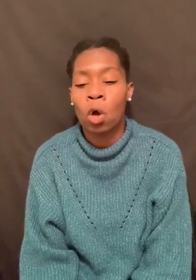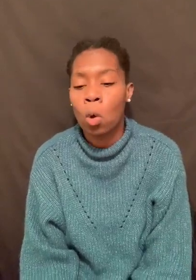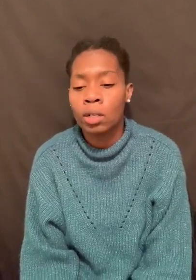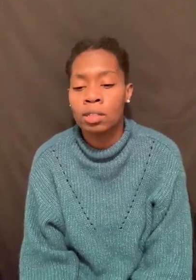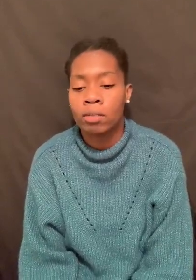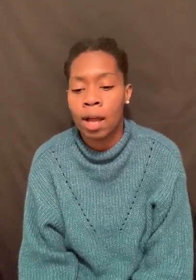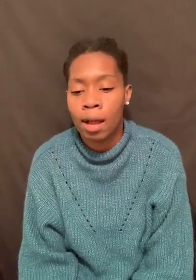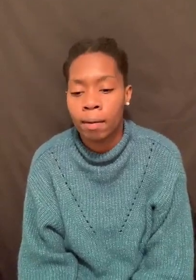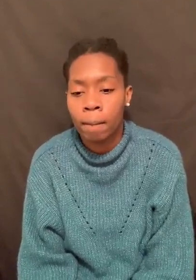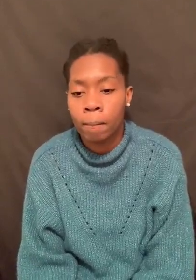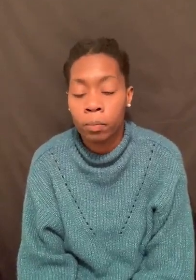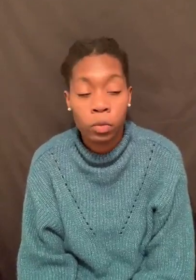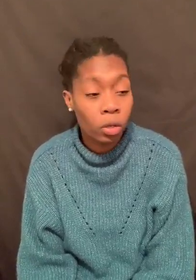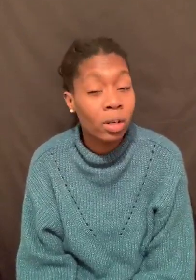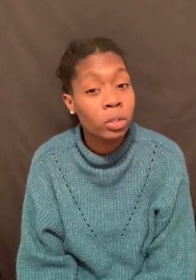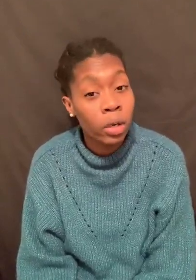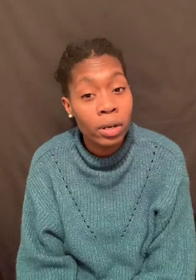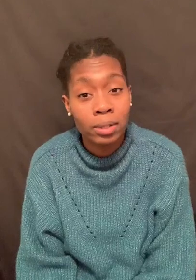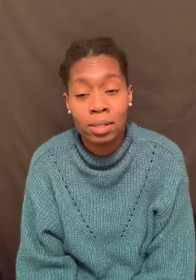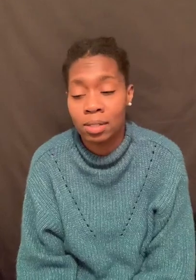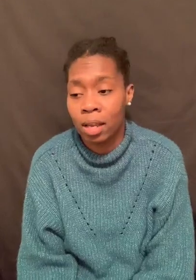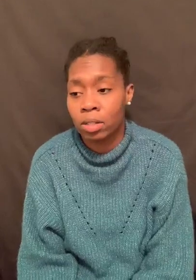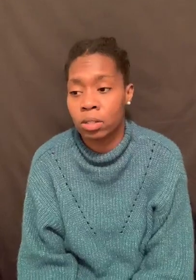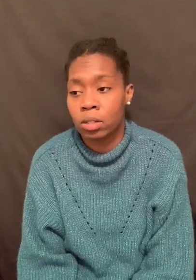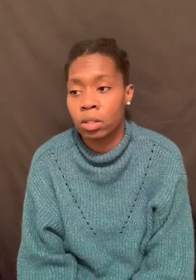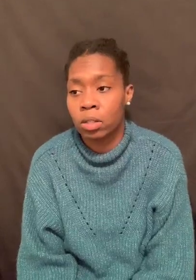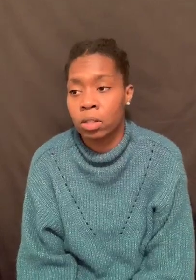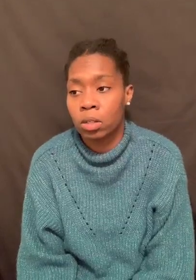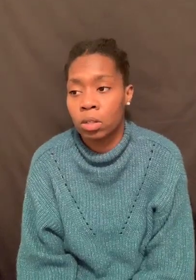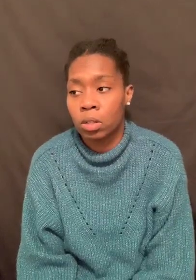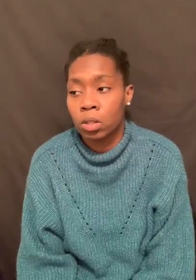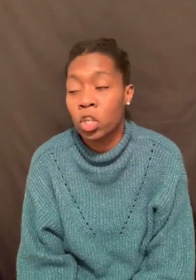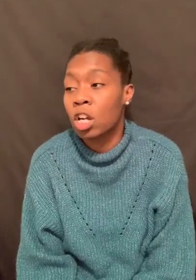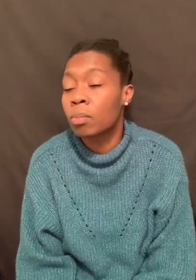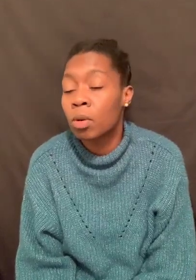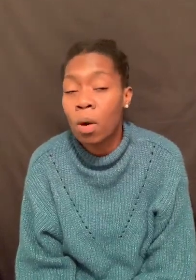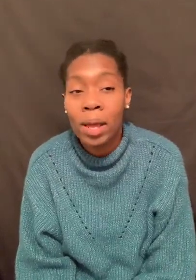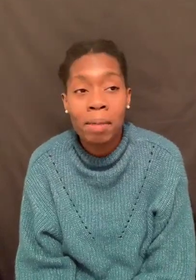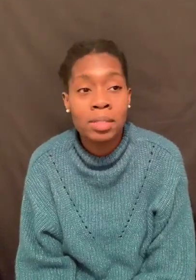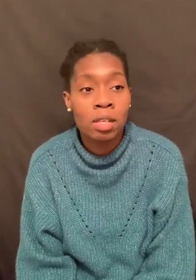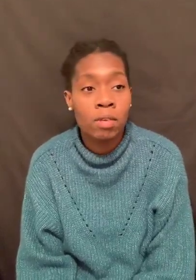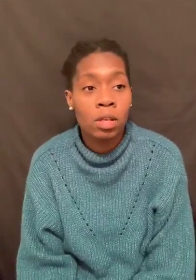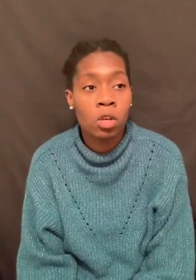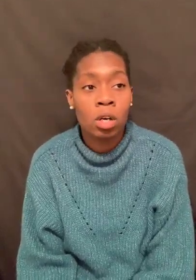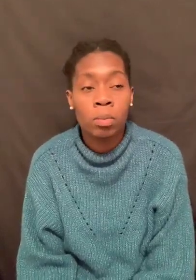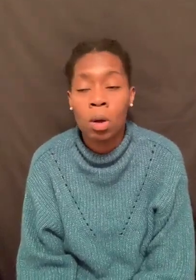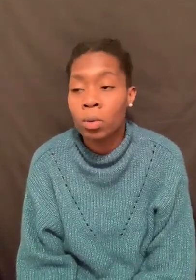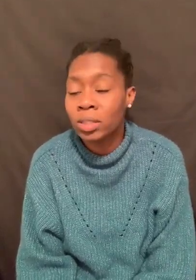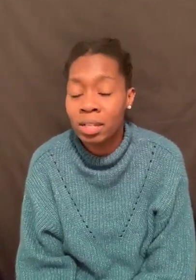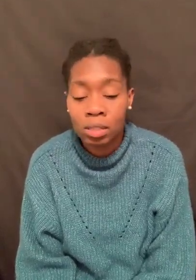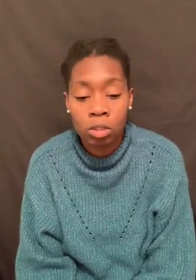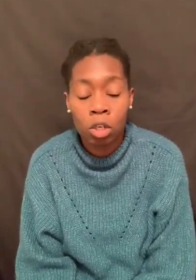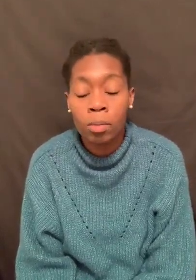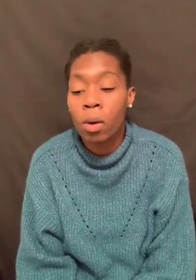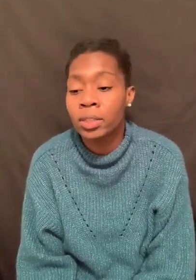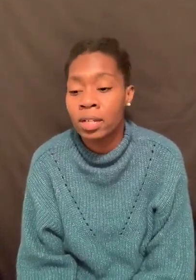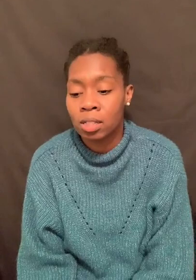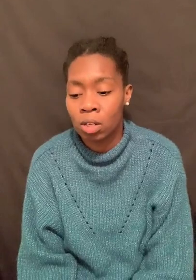the holiness of God. So, you're going to turn to these things. You're going to promote MTV. You're going to promote Jay-Z.